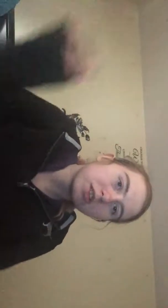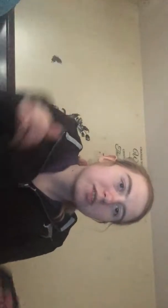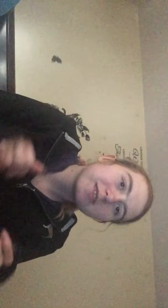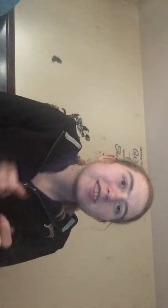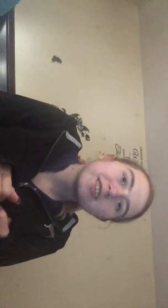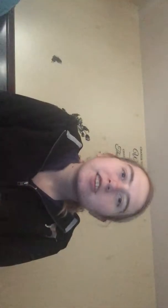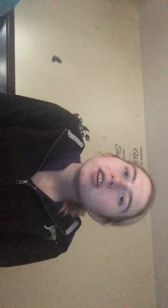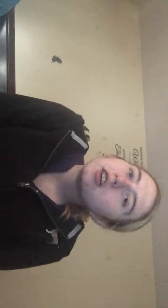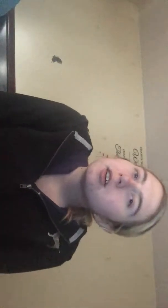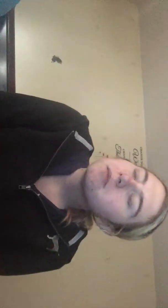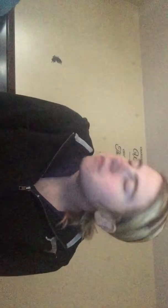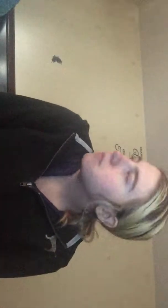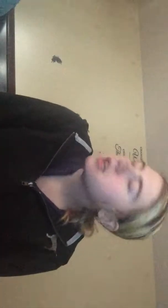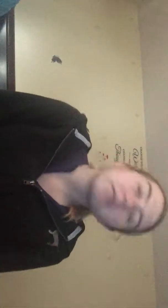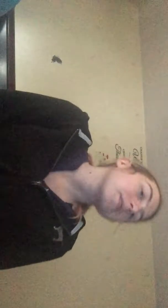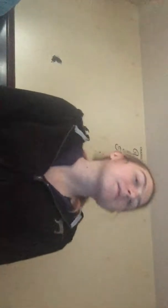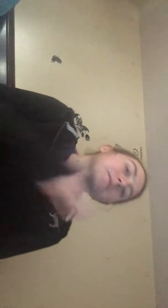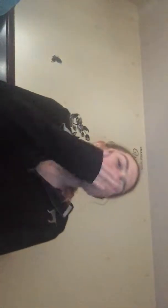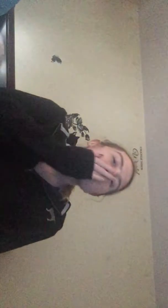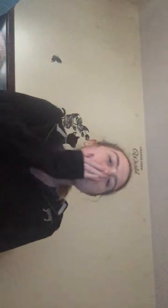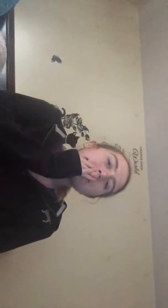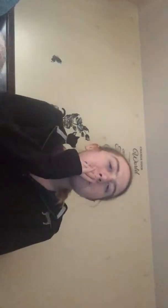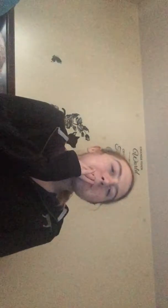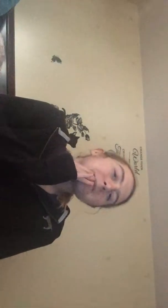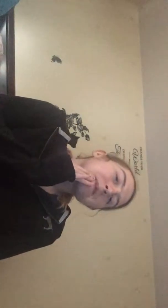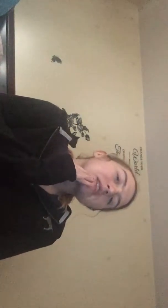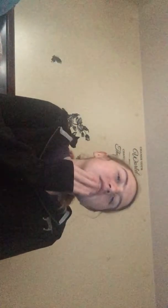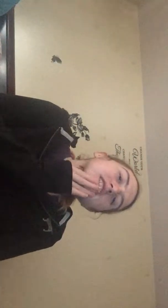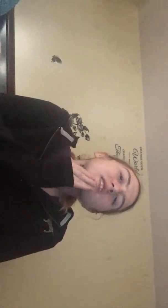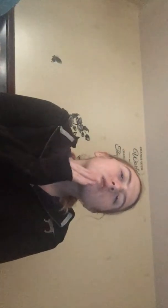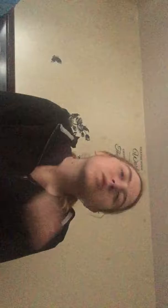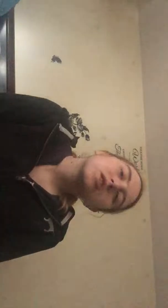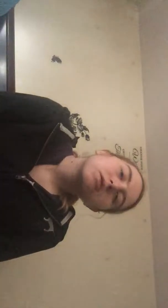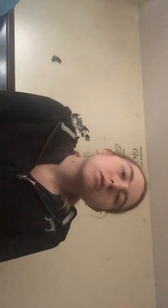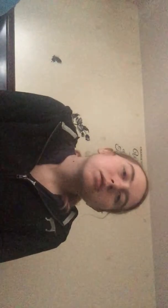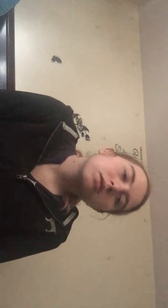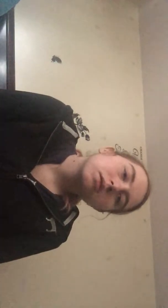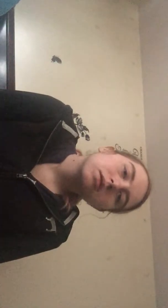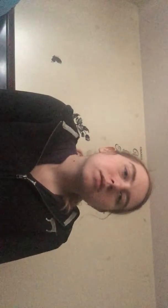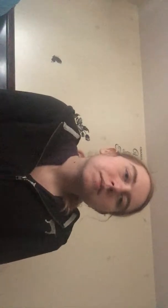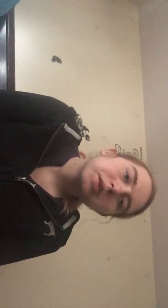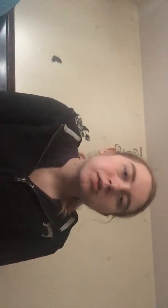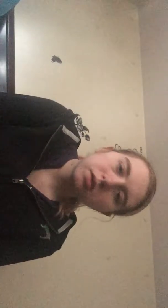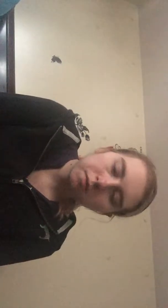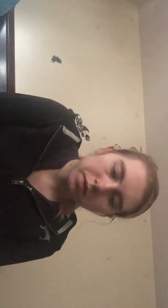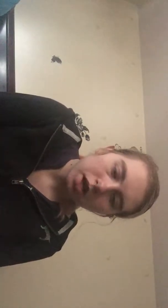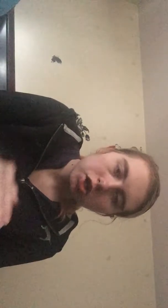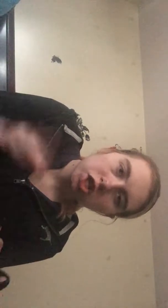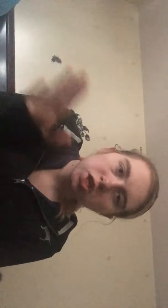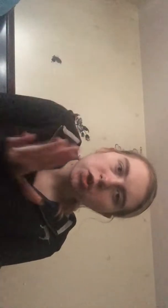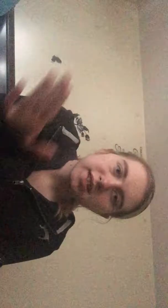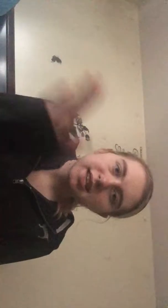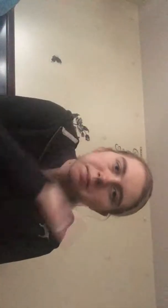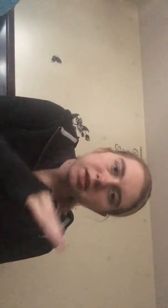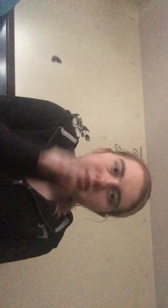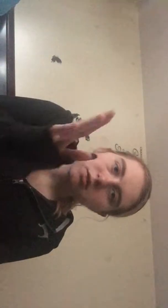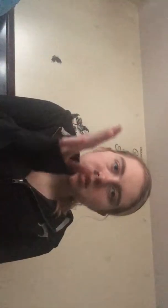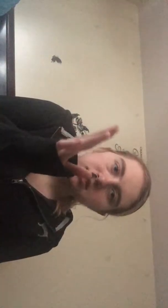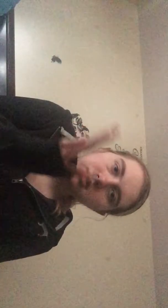much um anyways um back to that situation so she tried to get me to go into